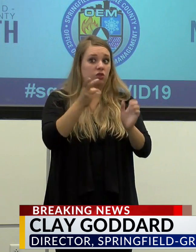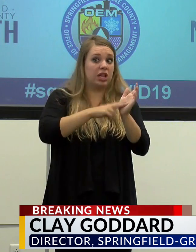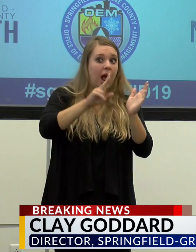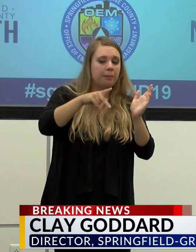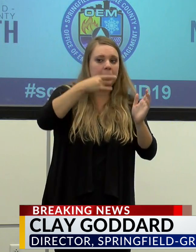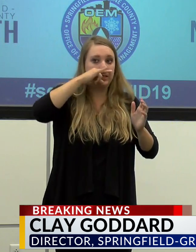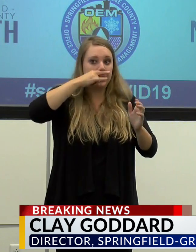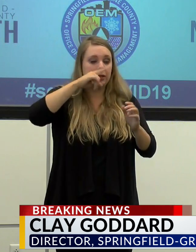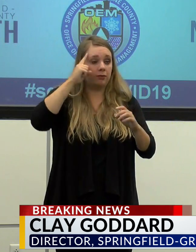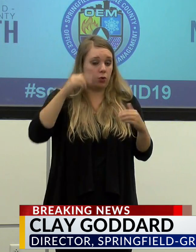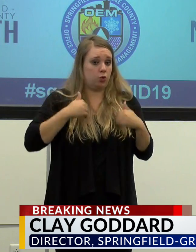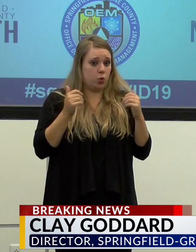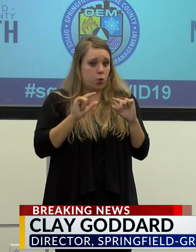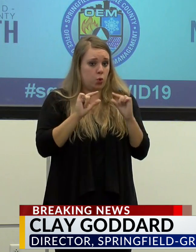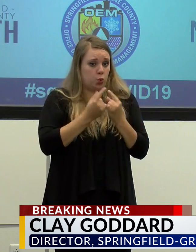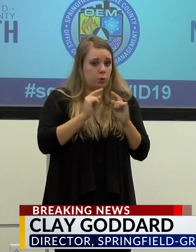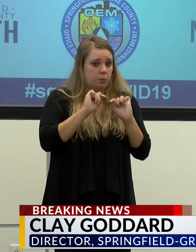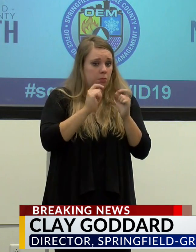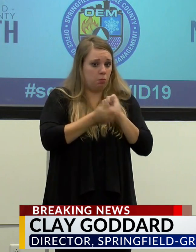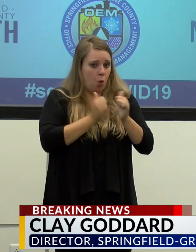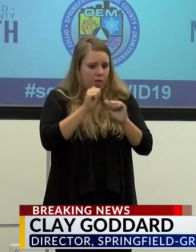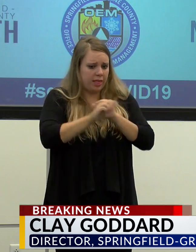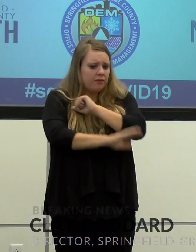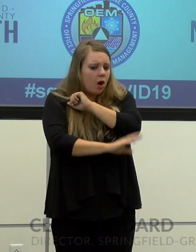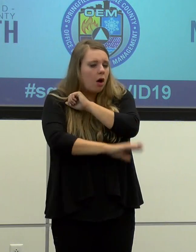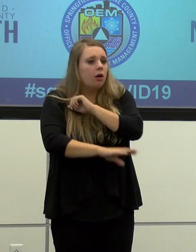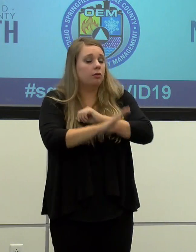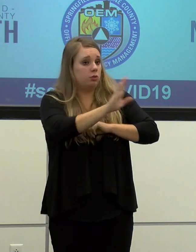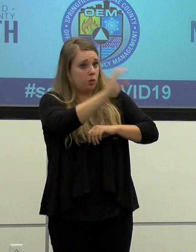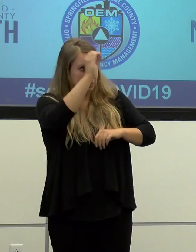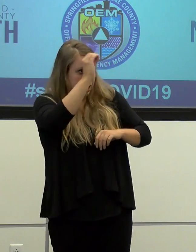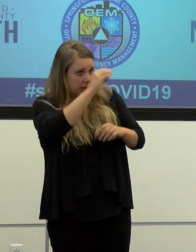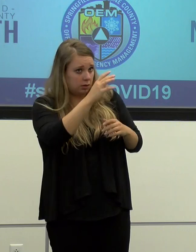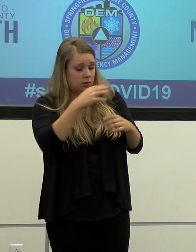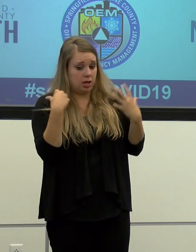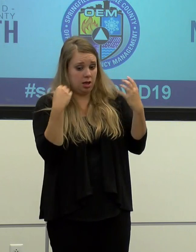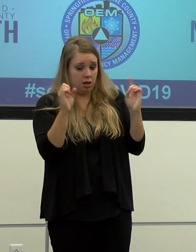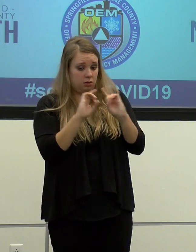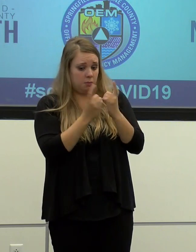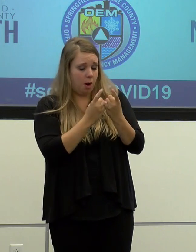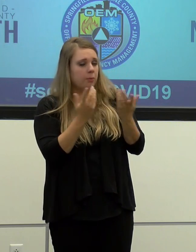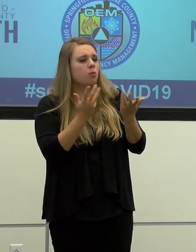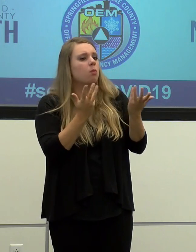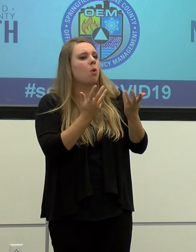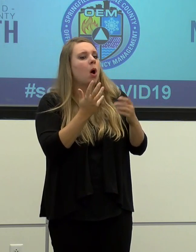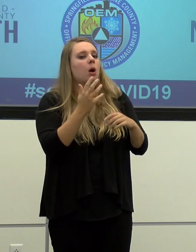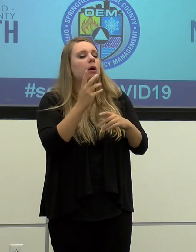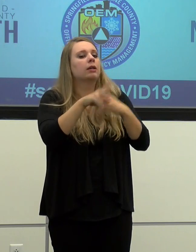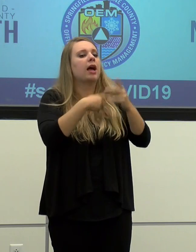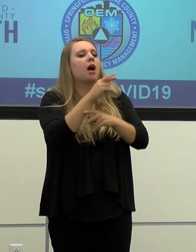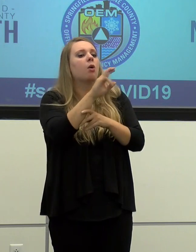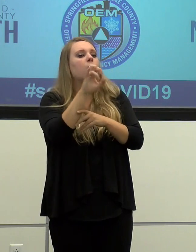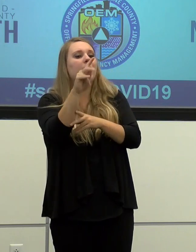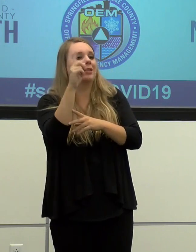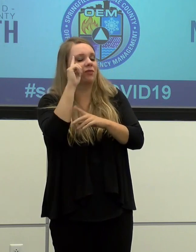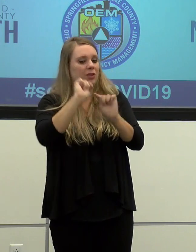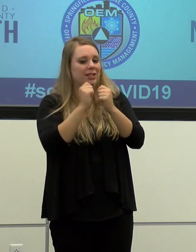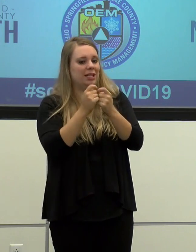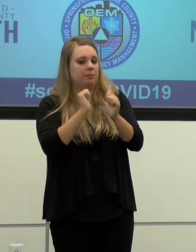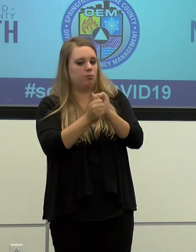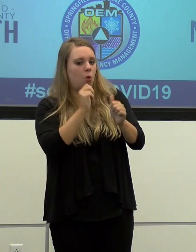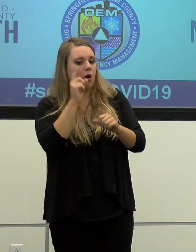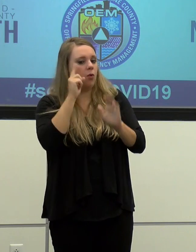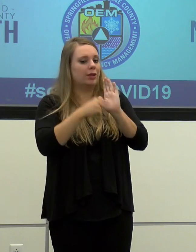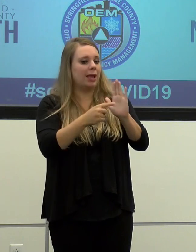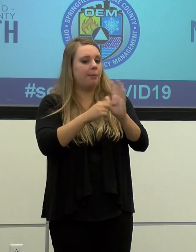kids in, in youth leagues this fall. How, from your opinion at the health department, what is the inherent risk in team athletics